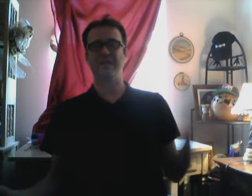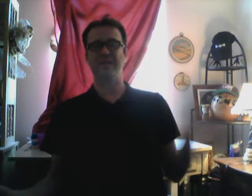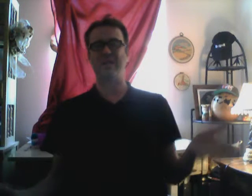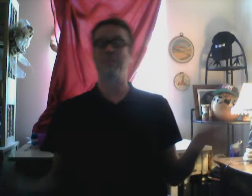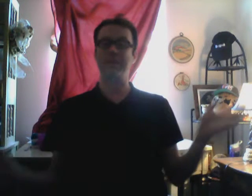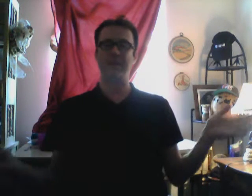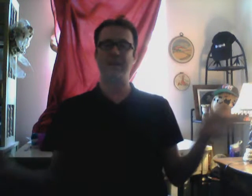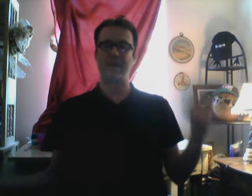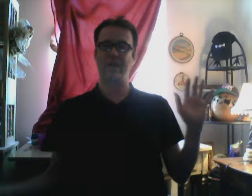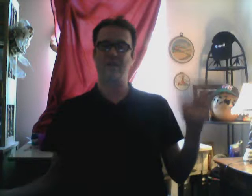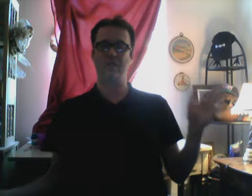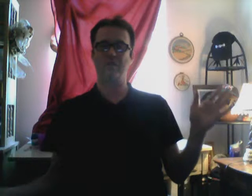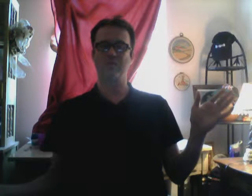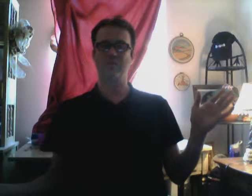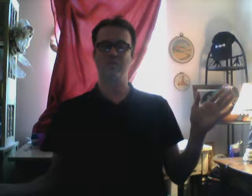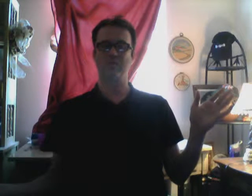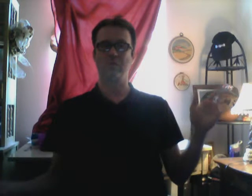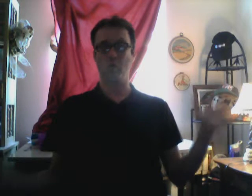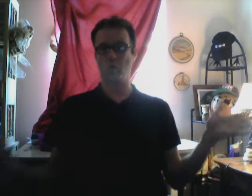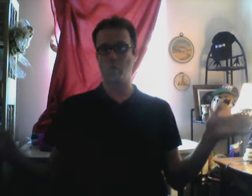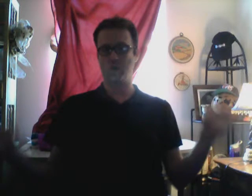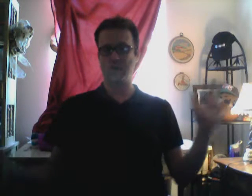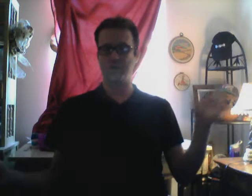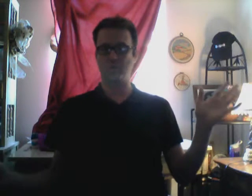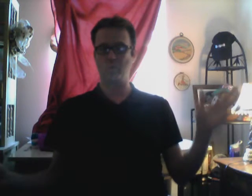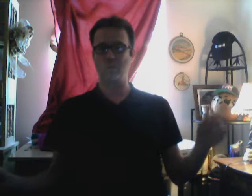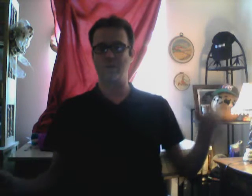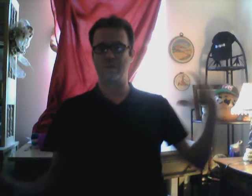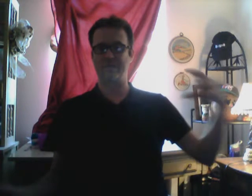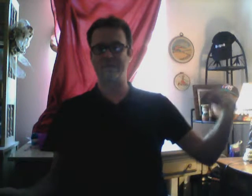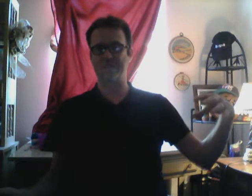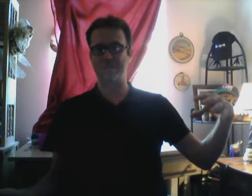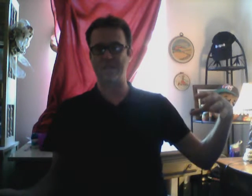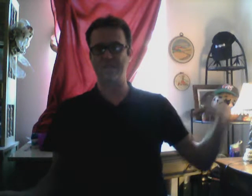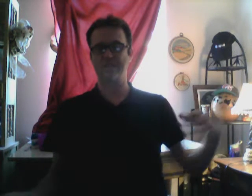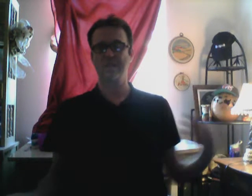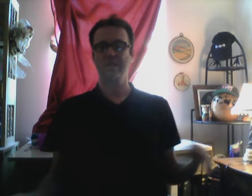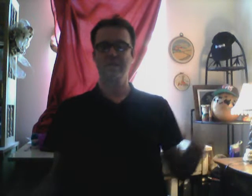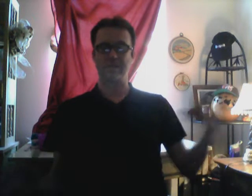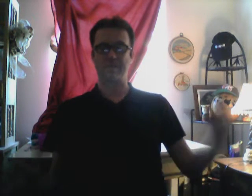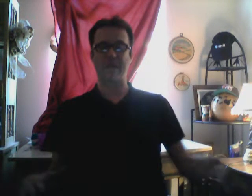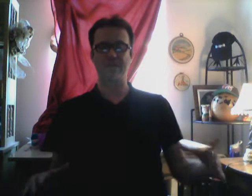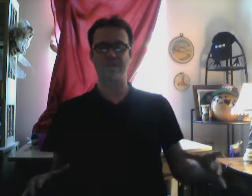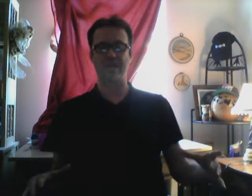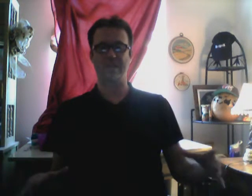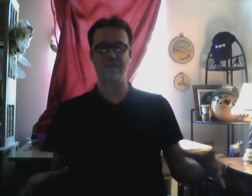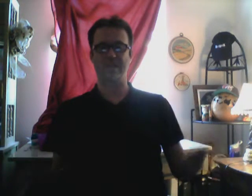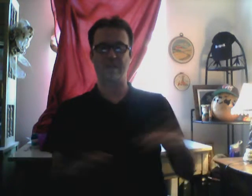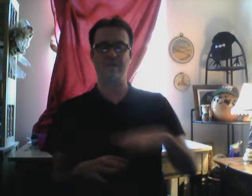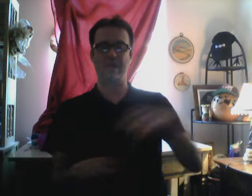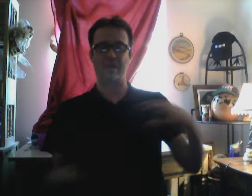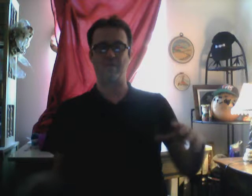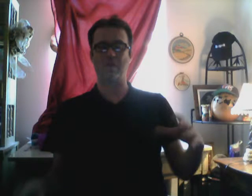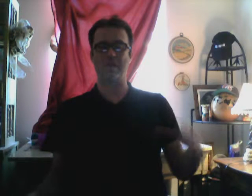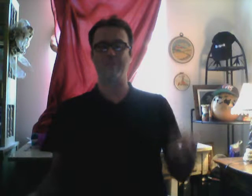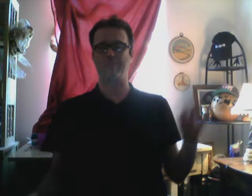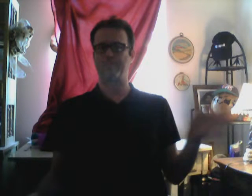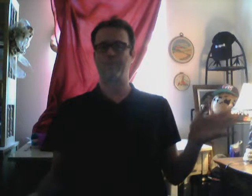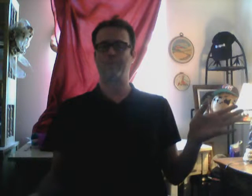Me being. Lord. you would. Of an estate. Like my estate. I. I'm a. The